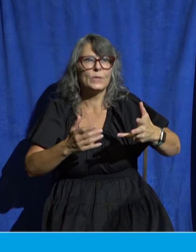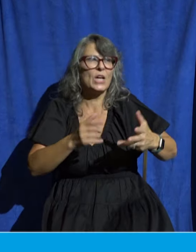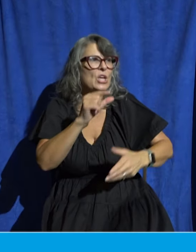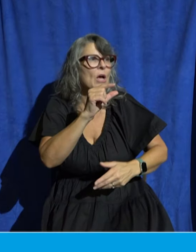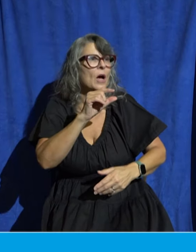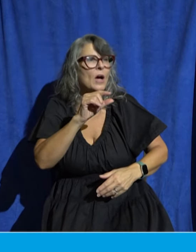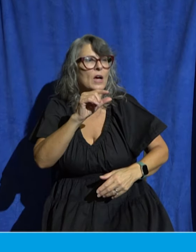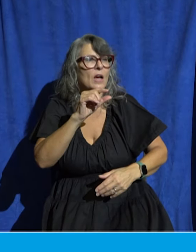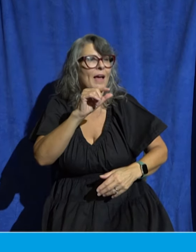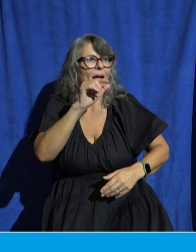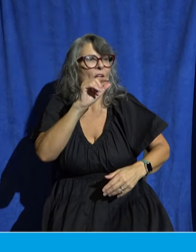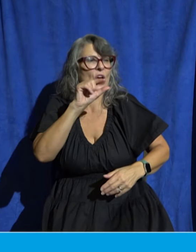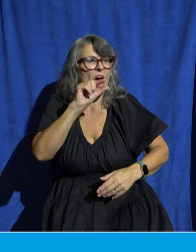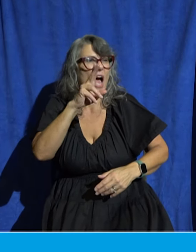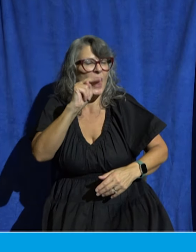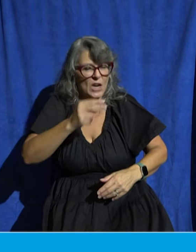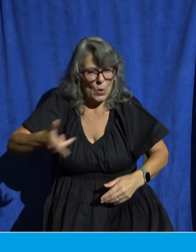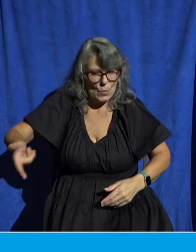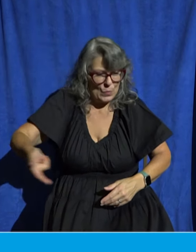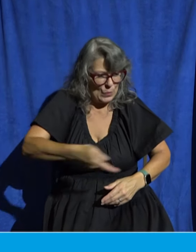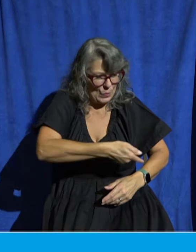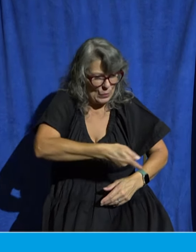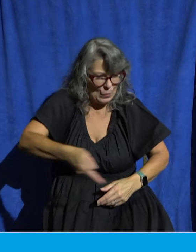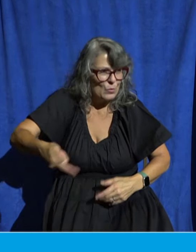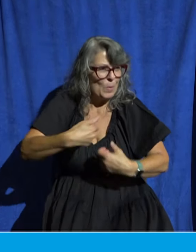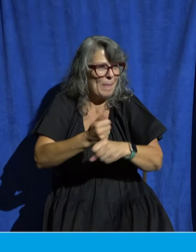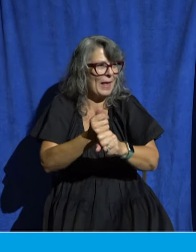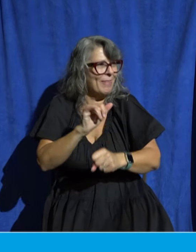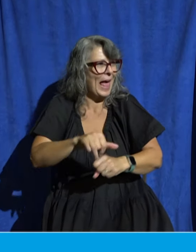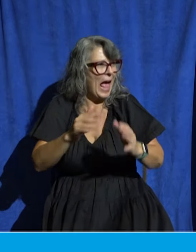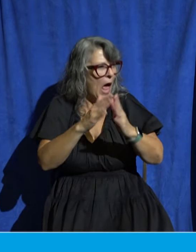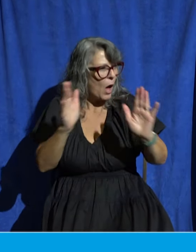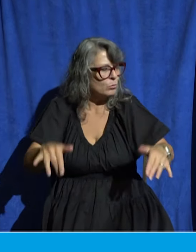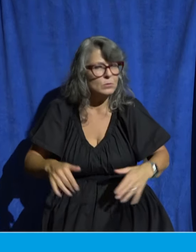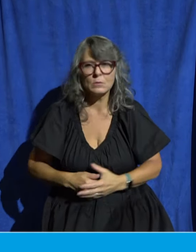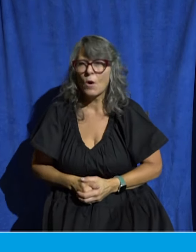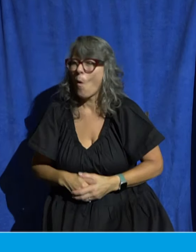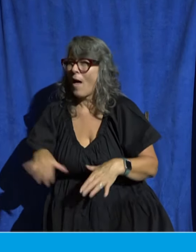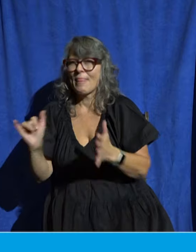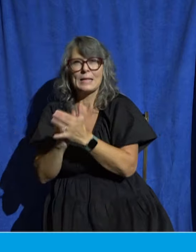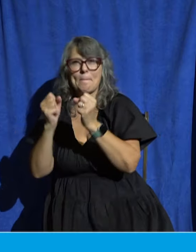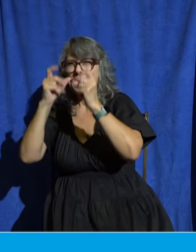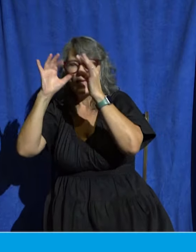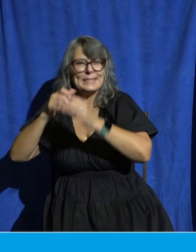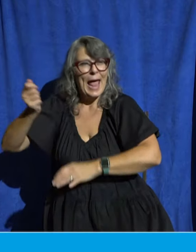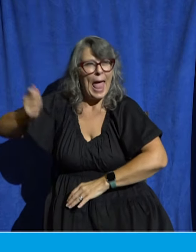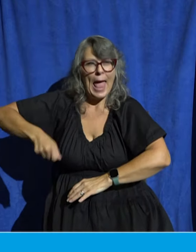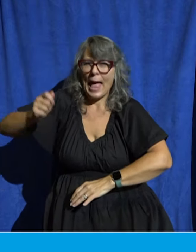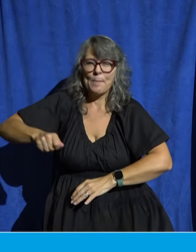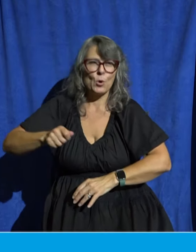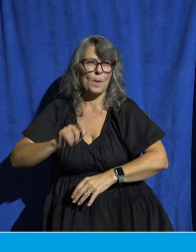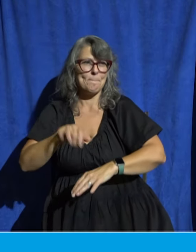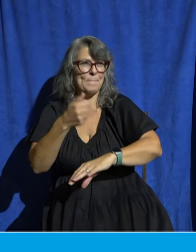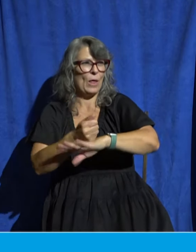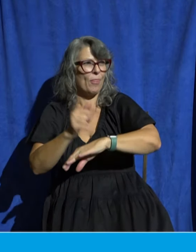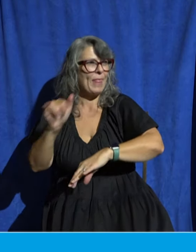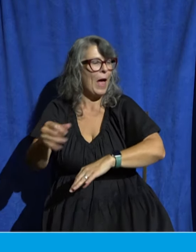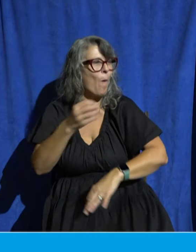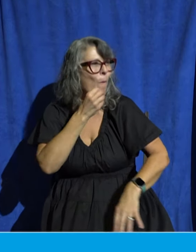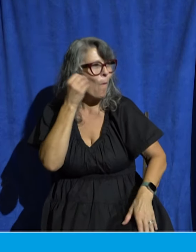or man that must have been one awesome hammer they used to put those nails in one incredible circular saw they used